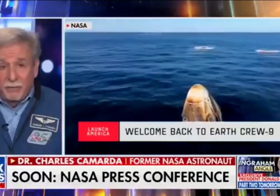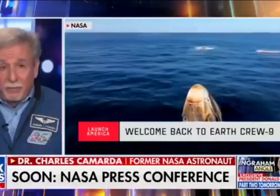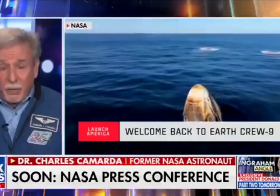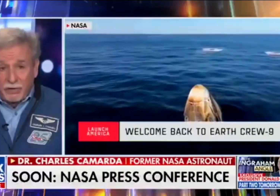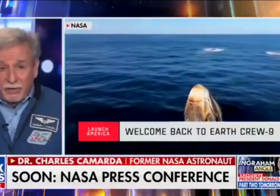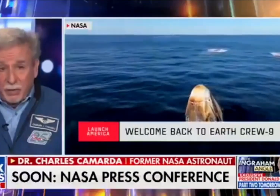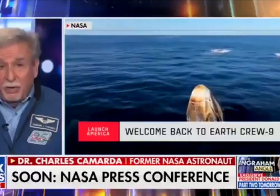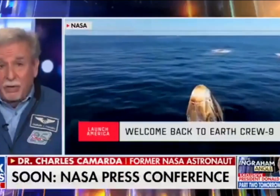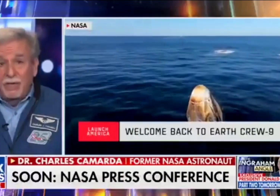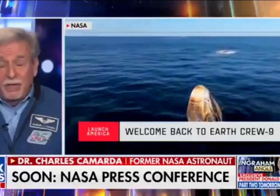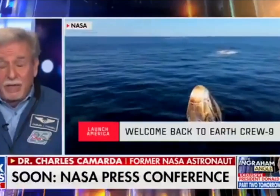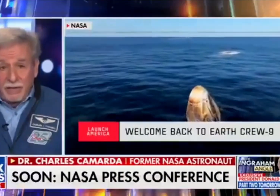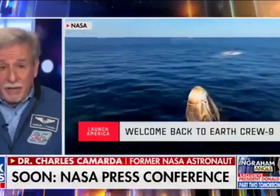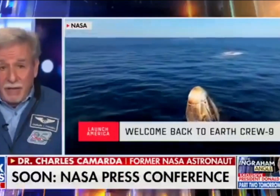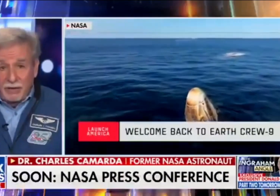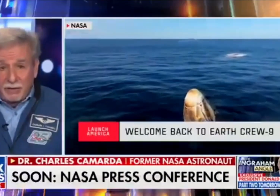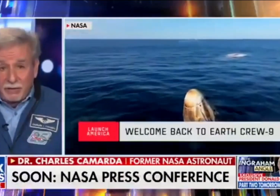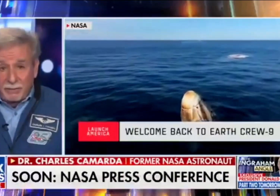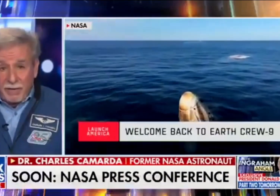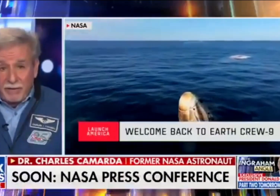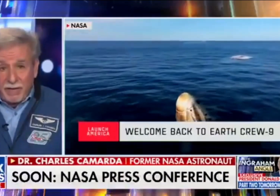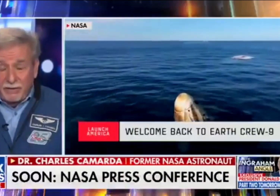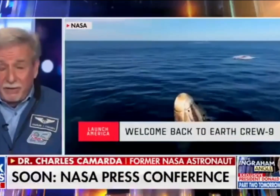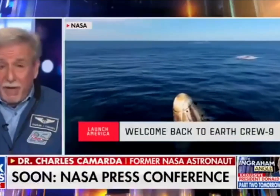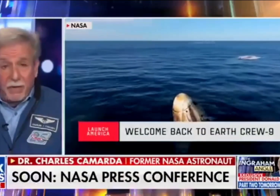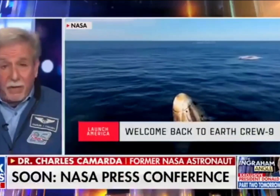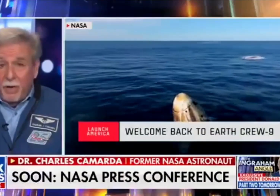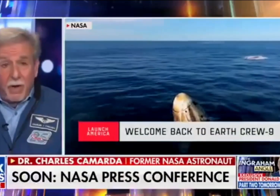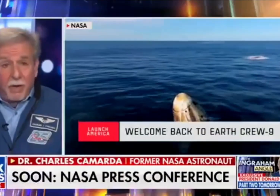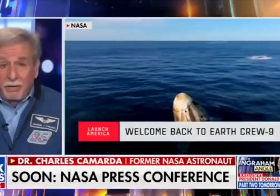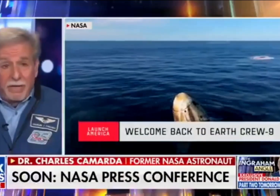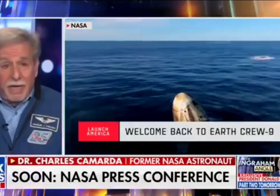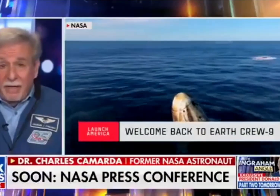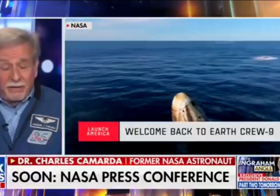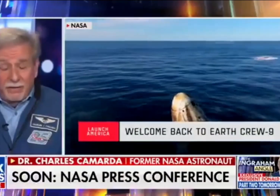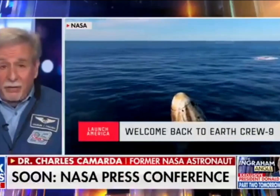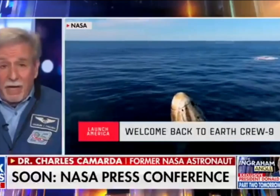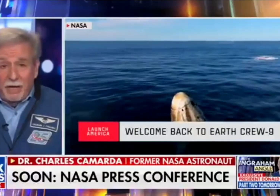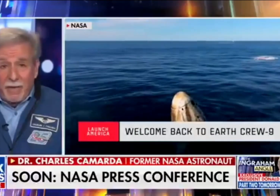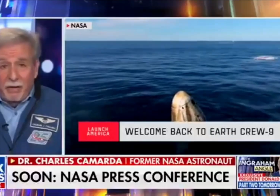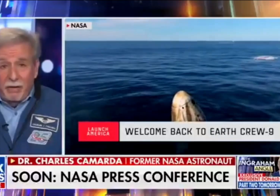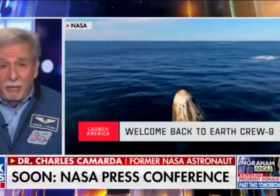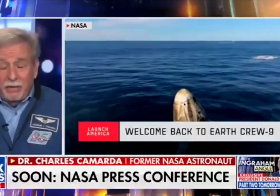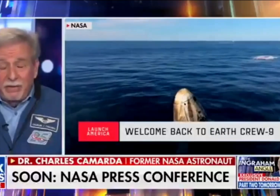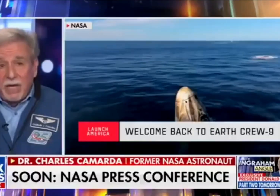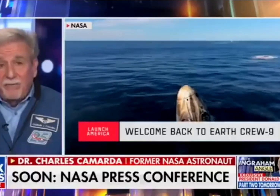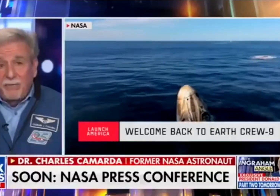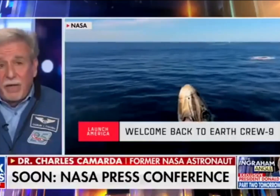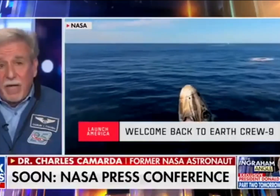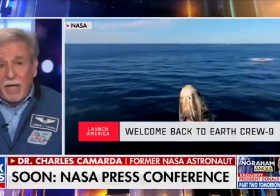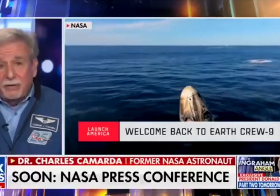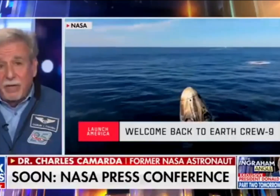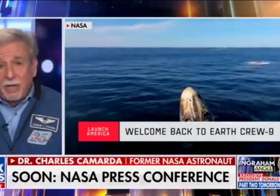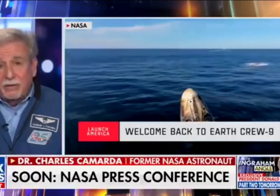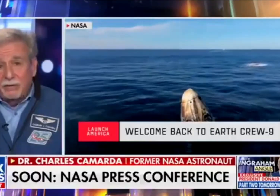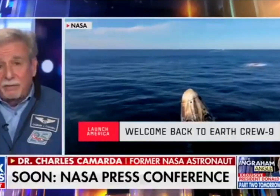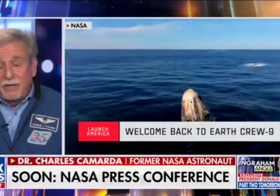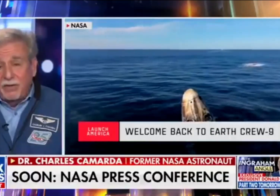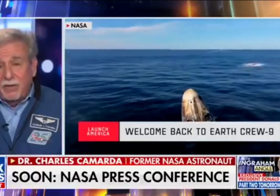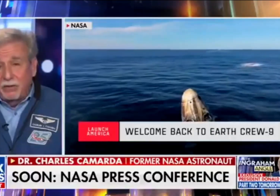U.S. soil to the International Space Station. Make no doubt. There's no doubt about it. We stopped flying astronauts on space shuttle in